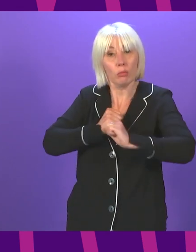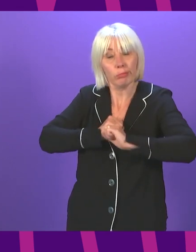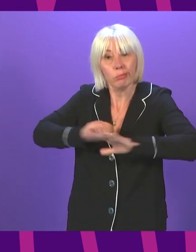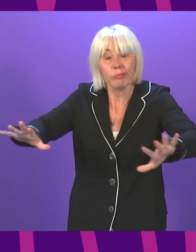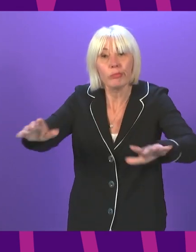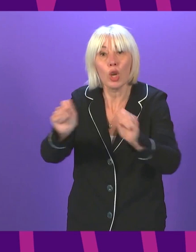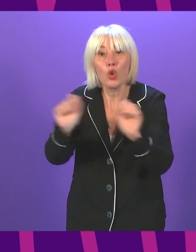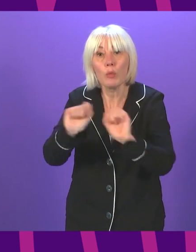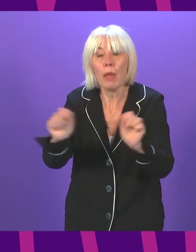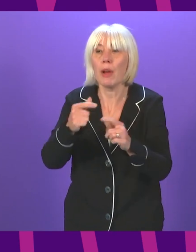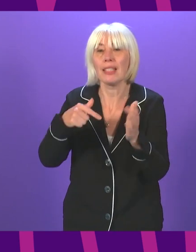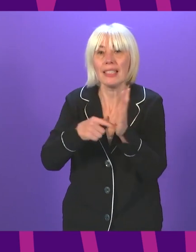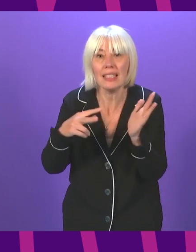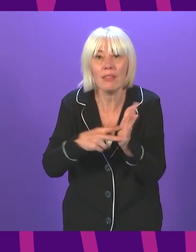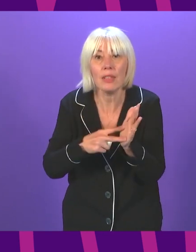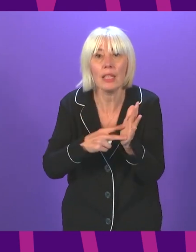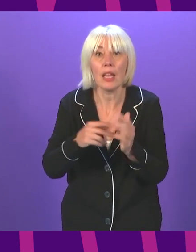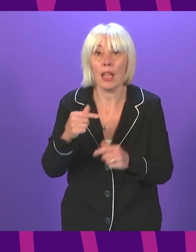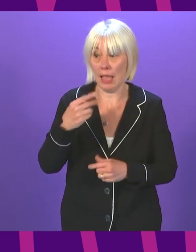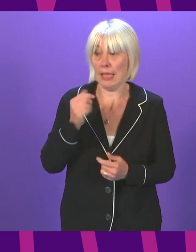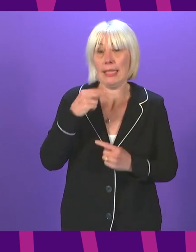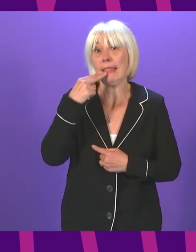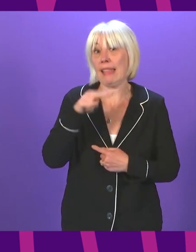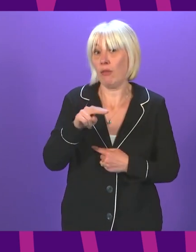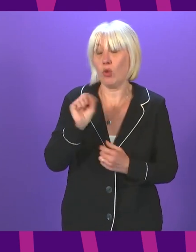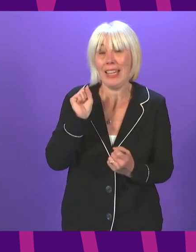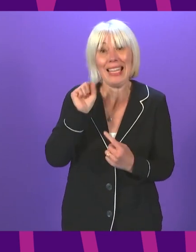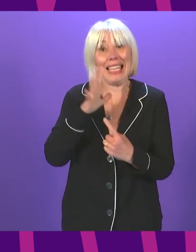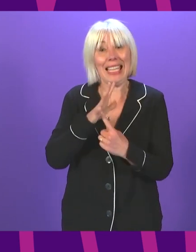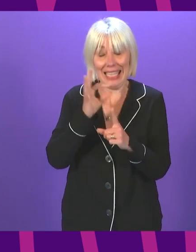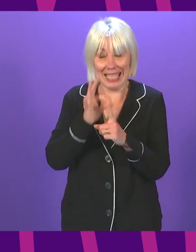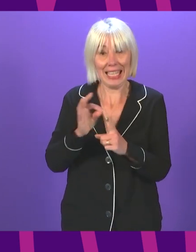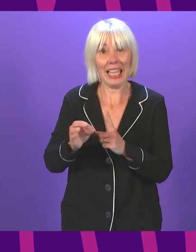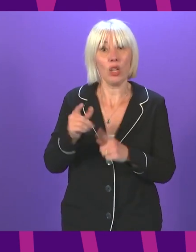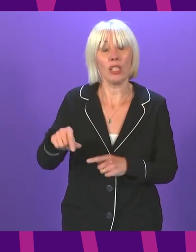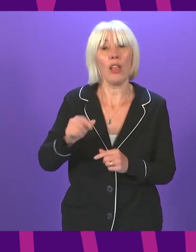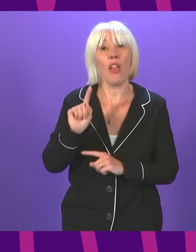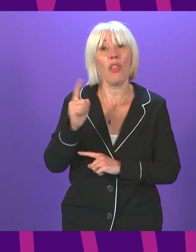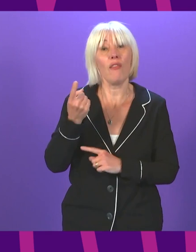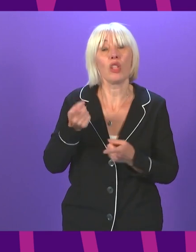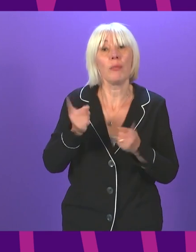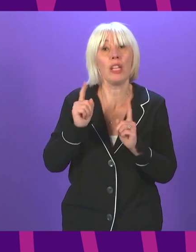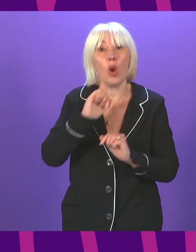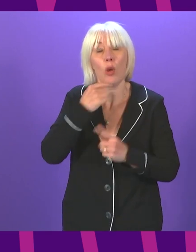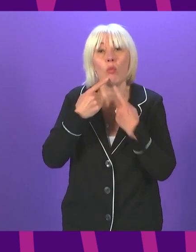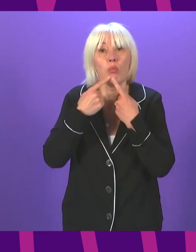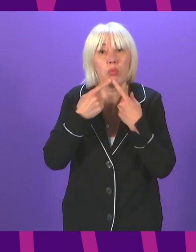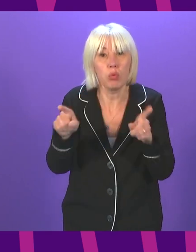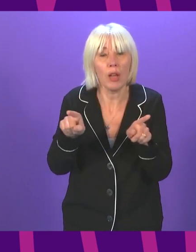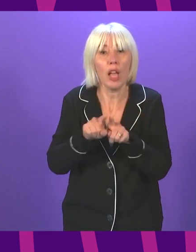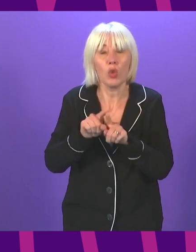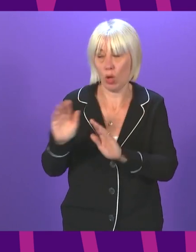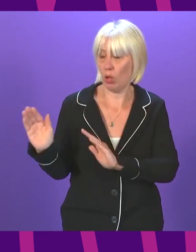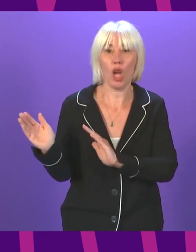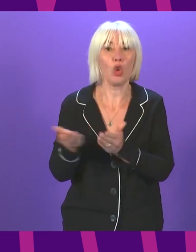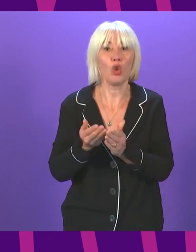14.40 this afternoon, key details of the statement about to be made by the First Minister, and in particular proposals to introduce vaccine